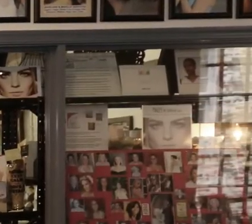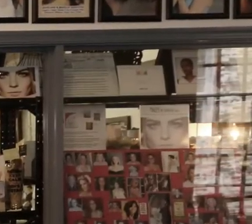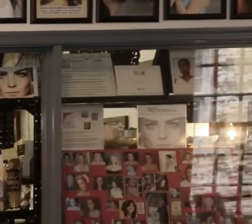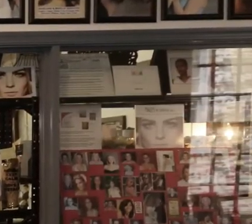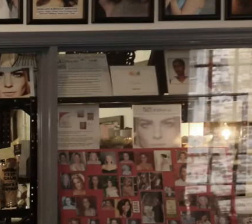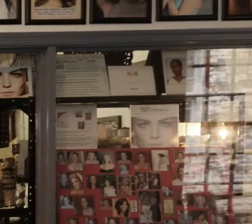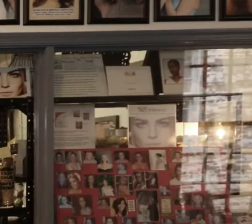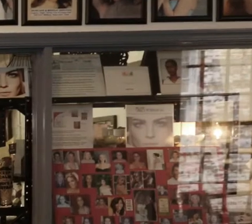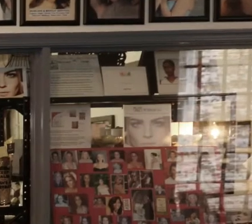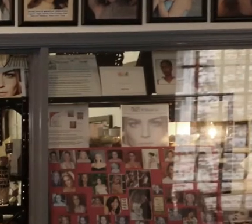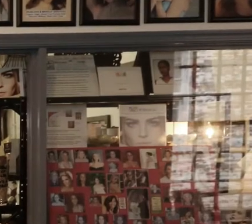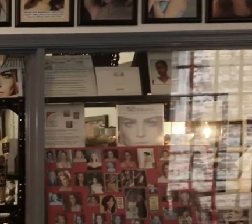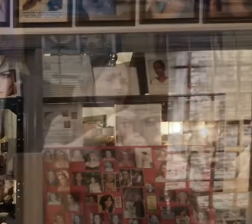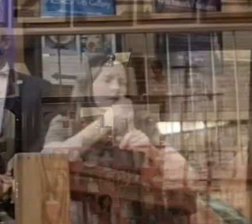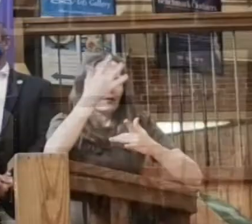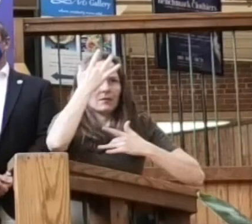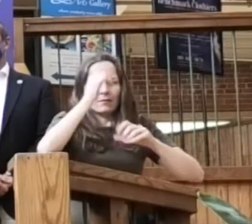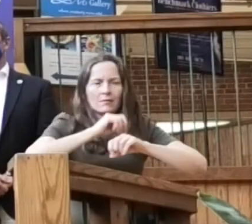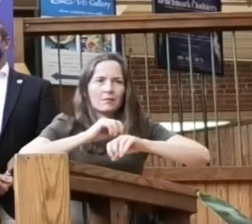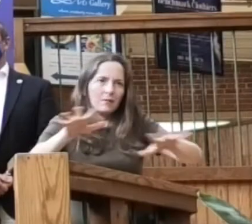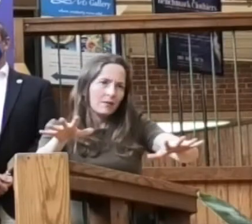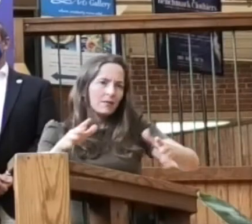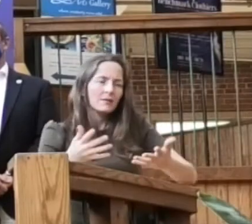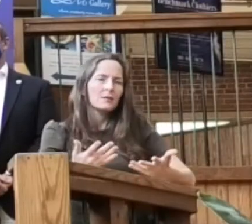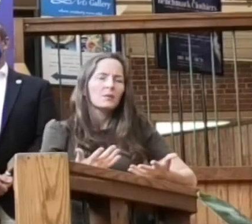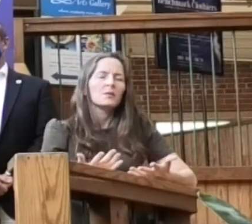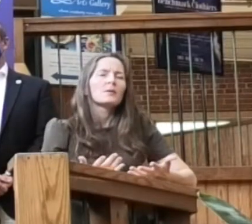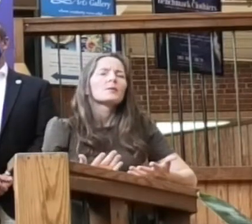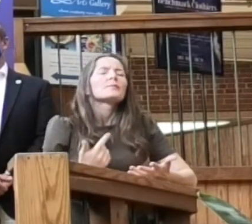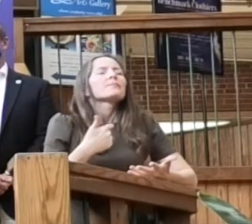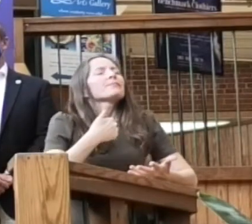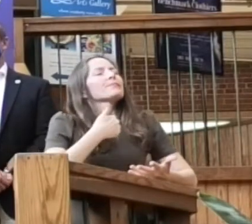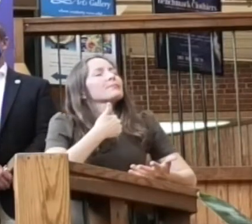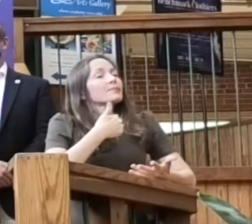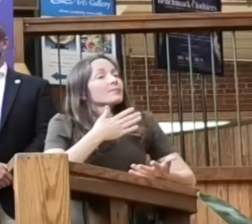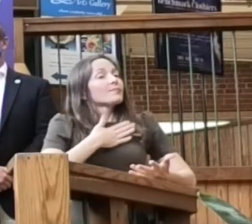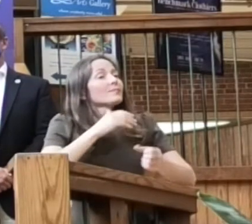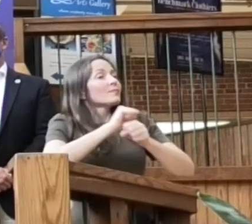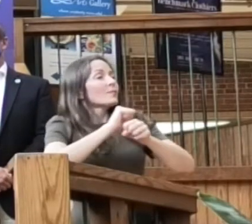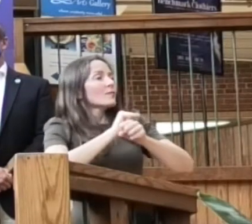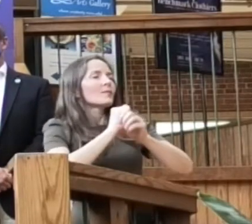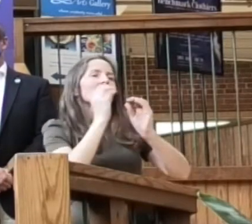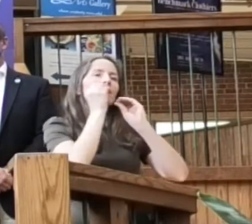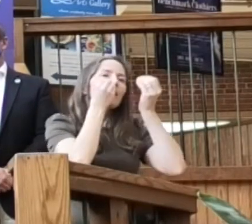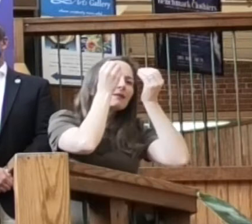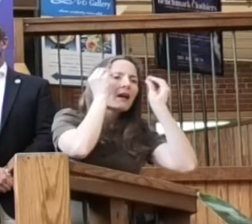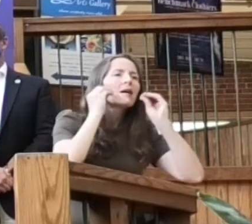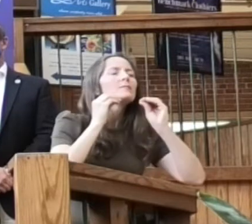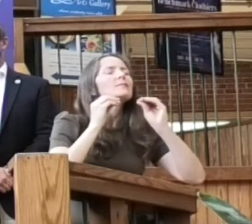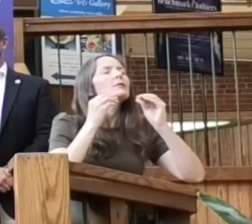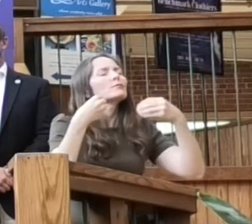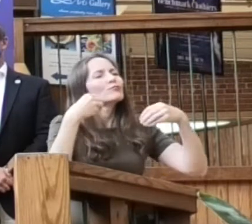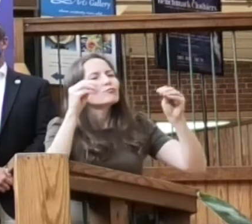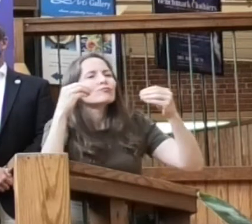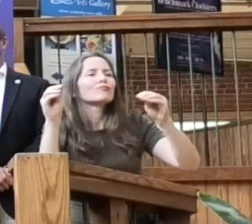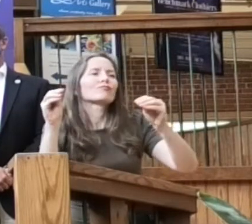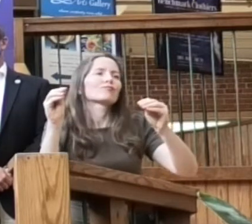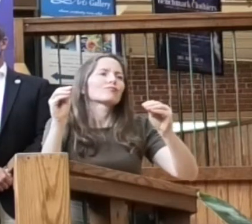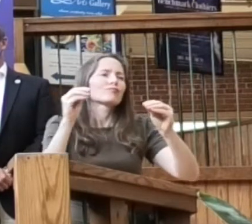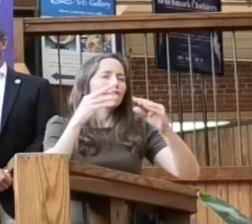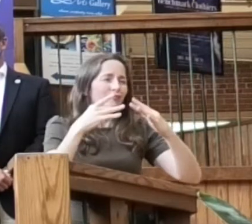skincare services, and cell retail. So a lot of this has had to change. I'm lucky to have kept my